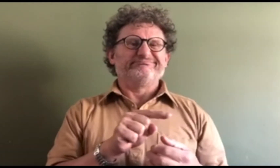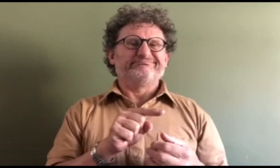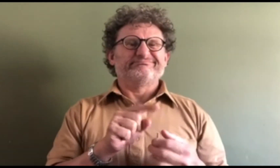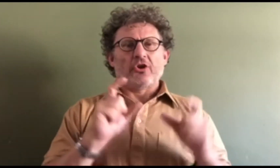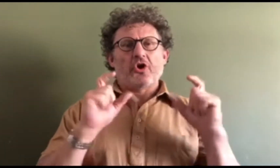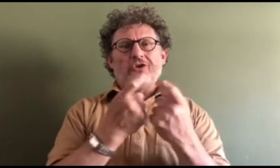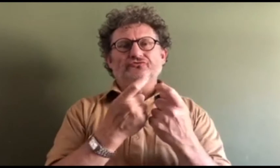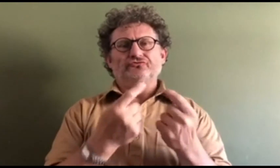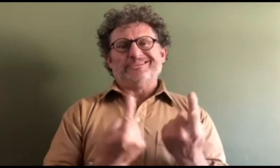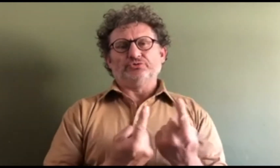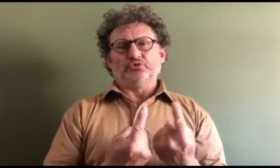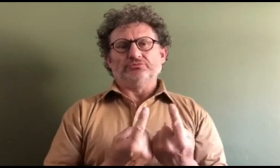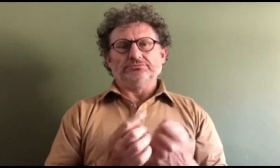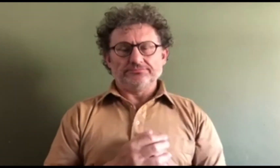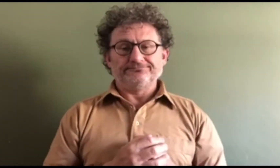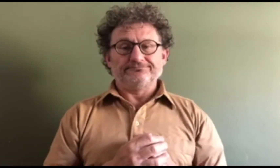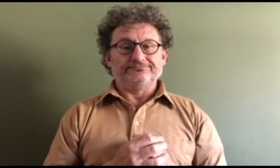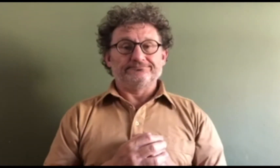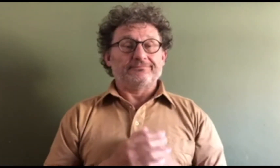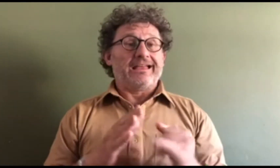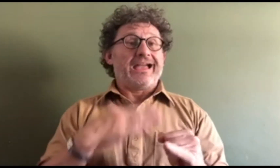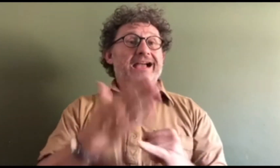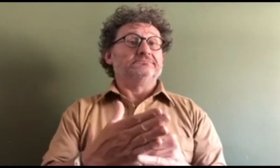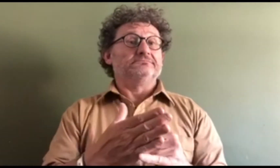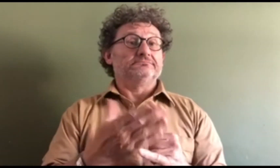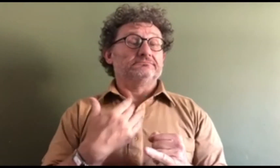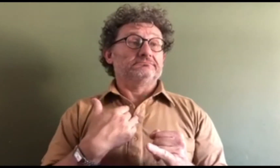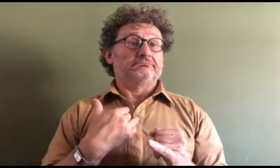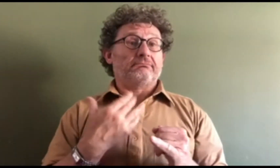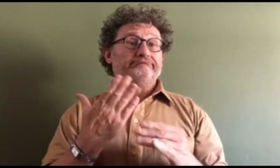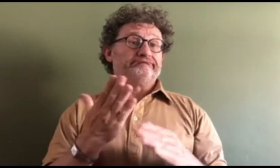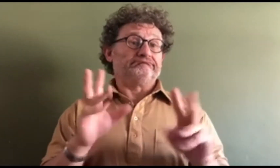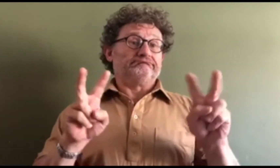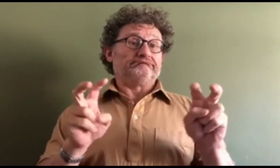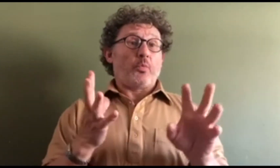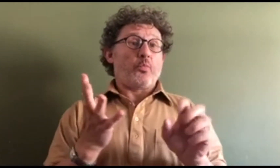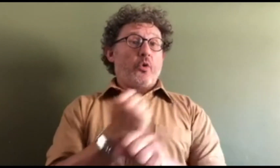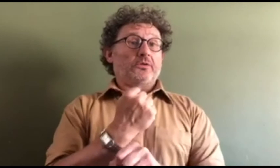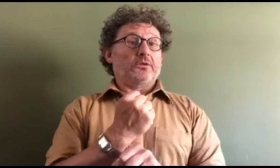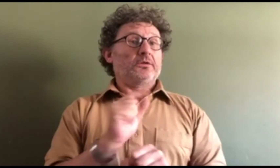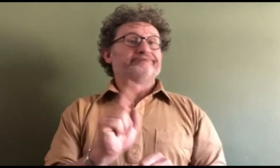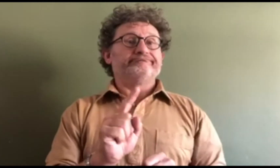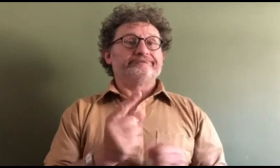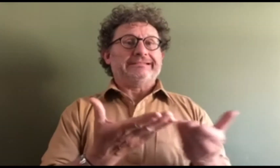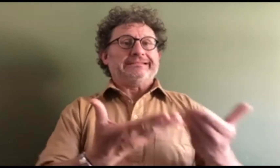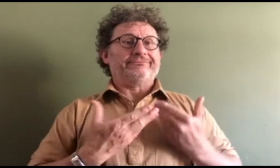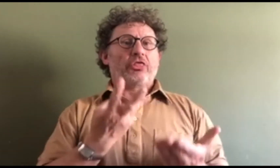situation with a college issue. At the end of this process, I actually won the case. I was given